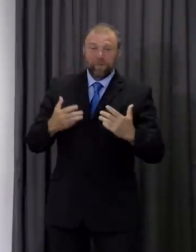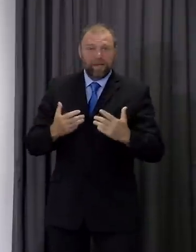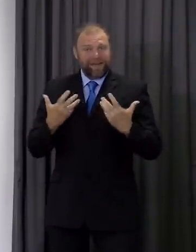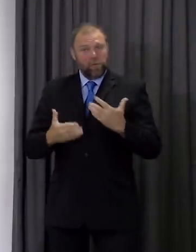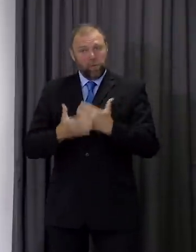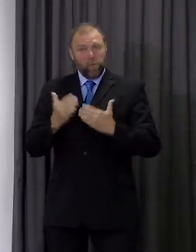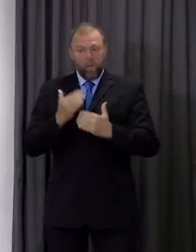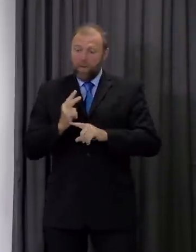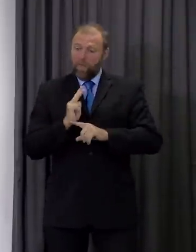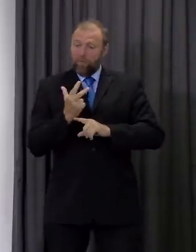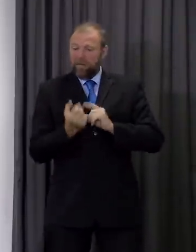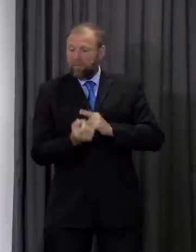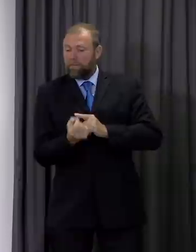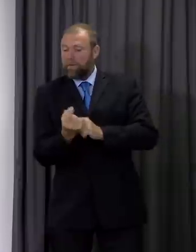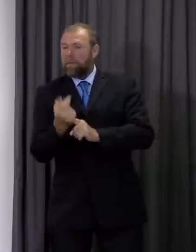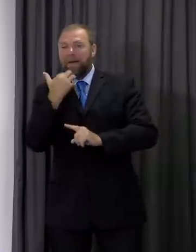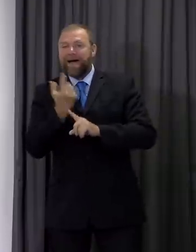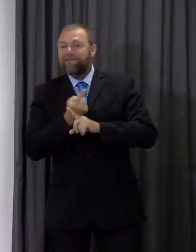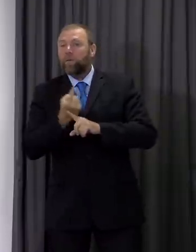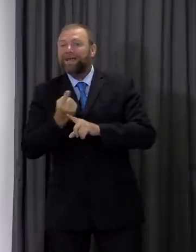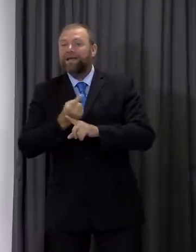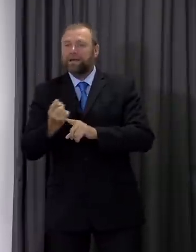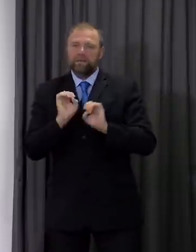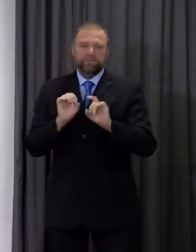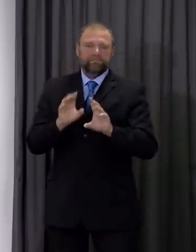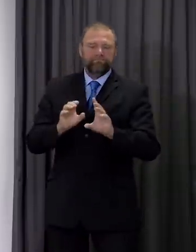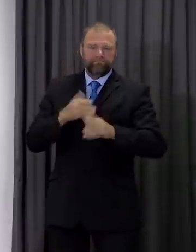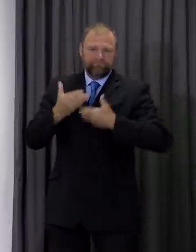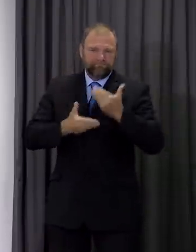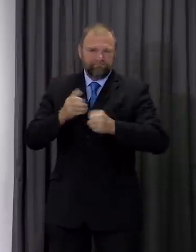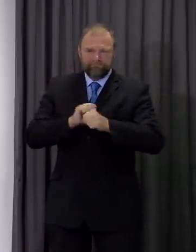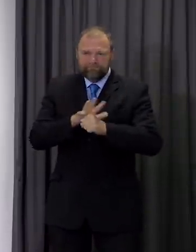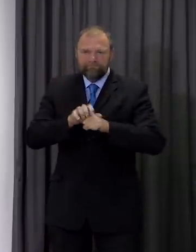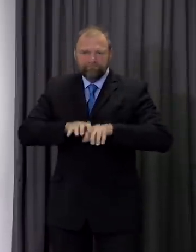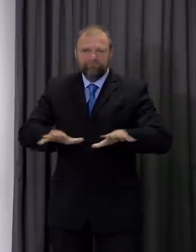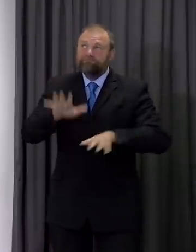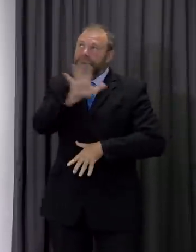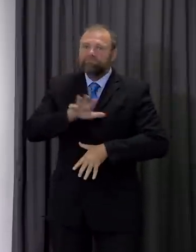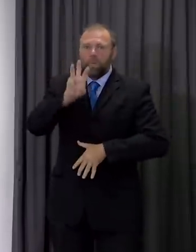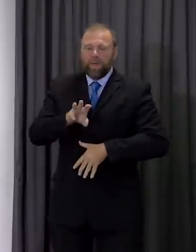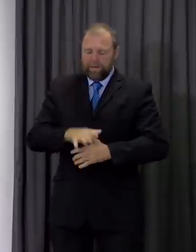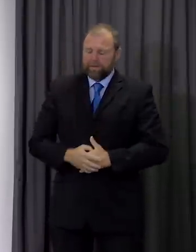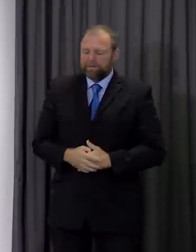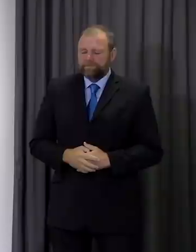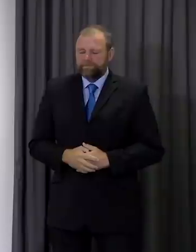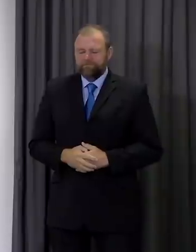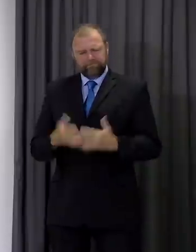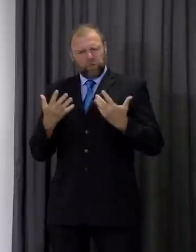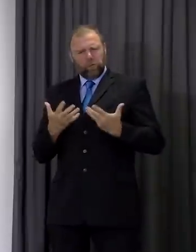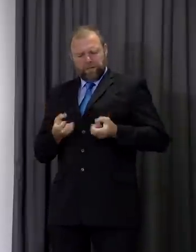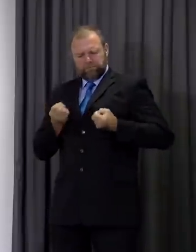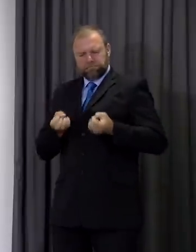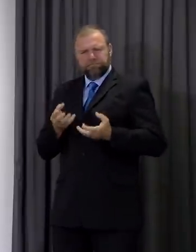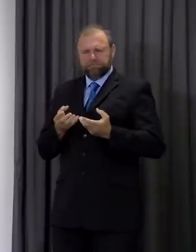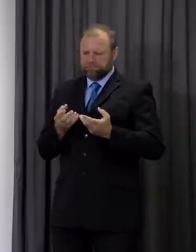about the coronavirus position here in Wales. Today I want to update you about the latest situation in